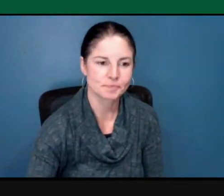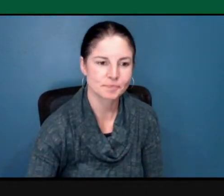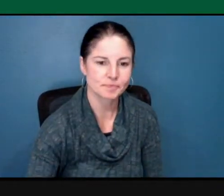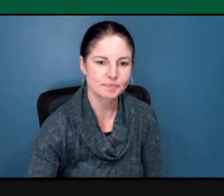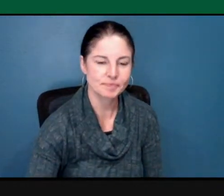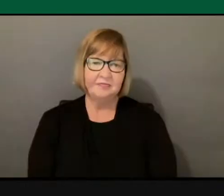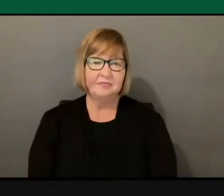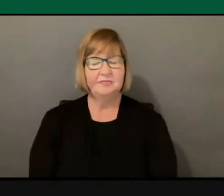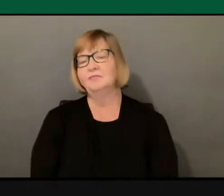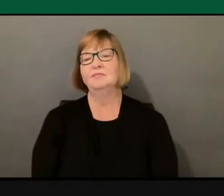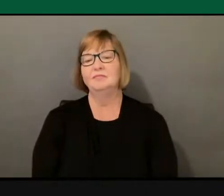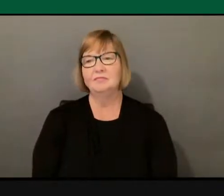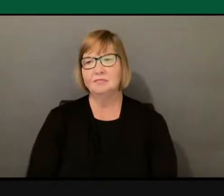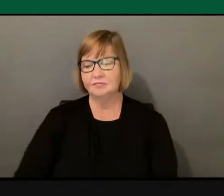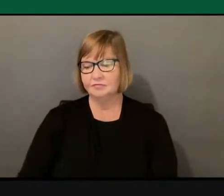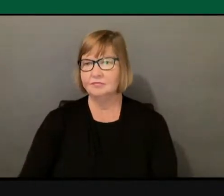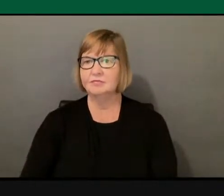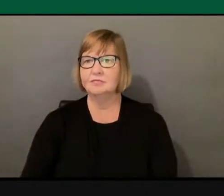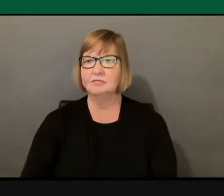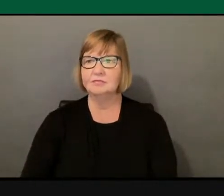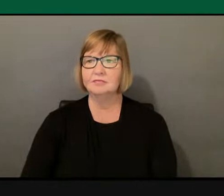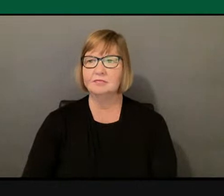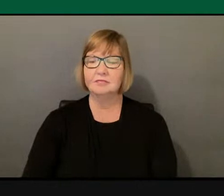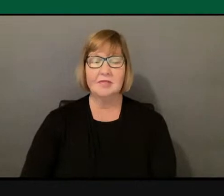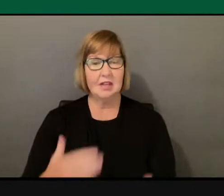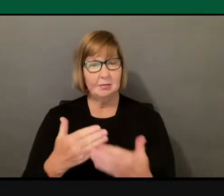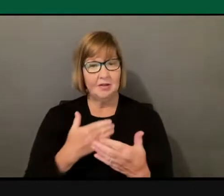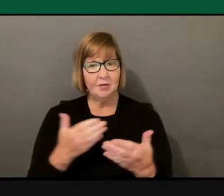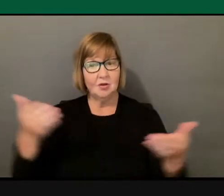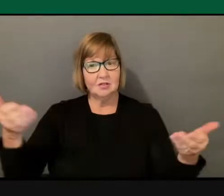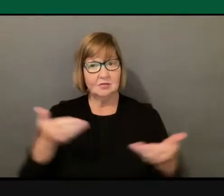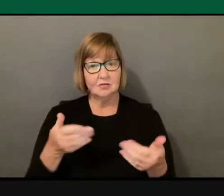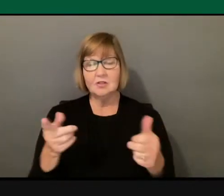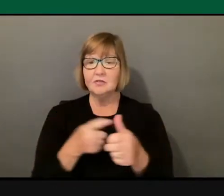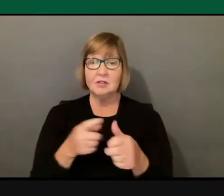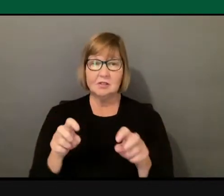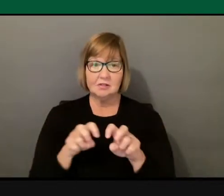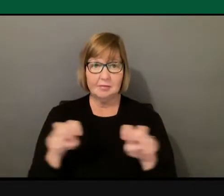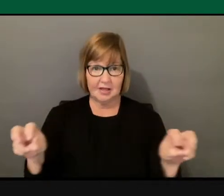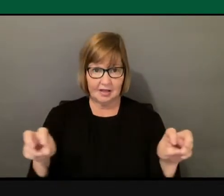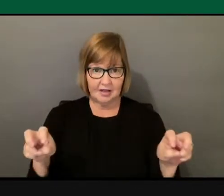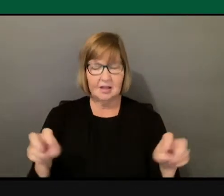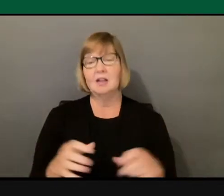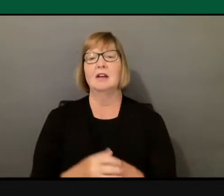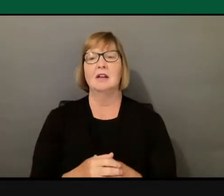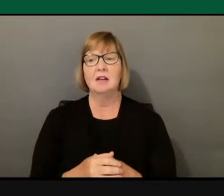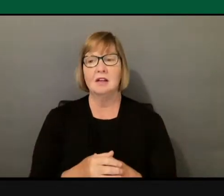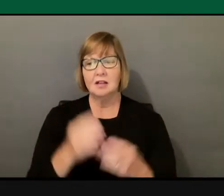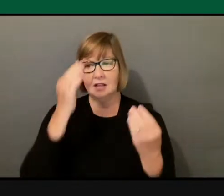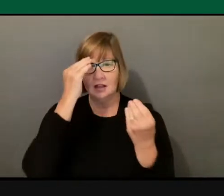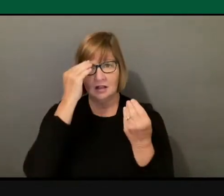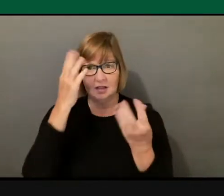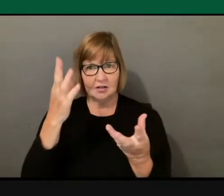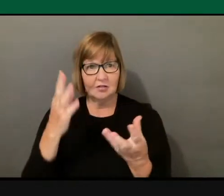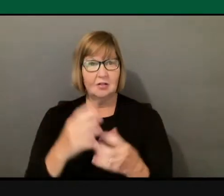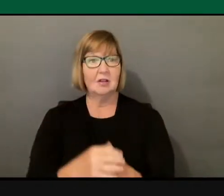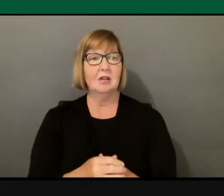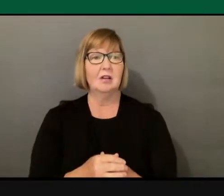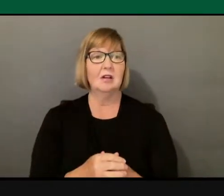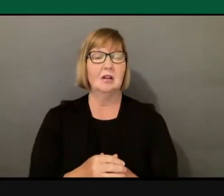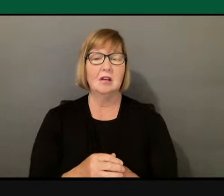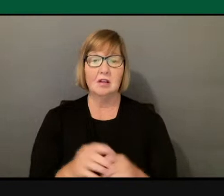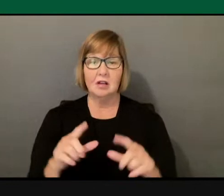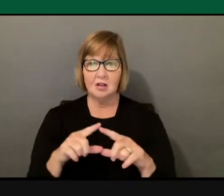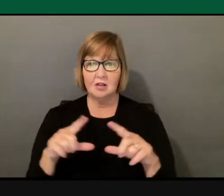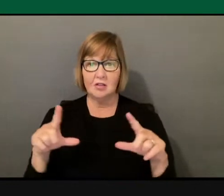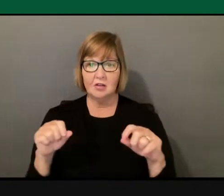Now before I introduce the first panel, I wanted to just let you know that there are cards on your seats